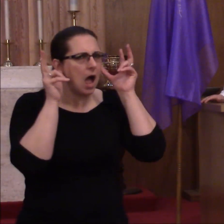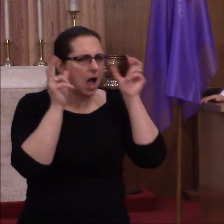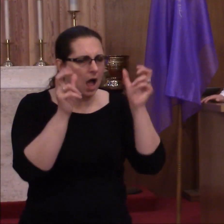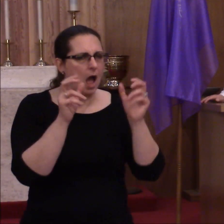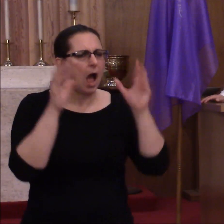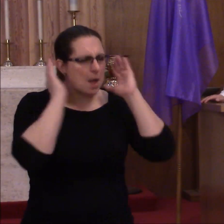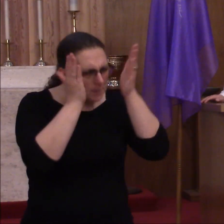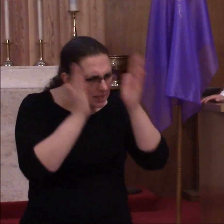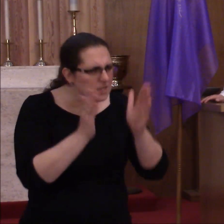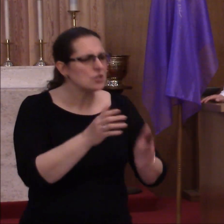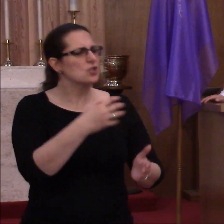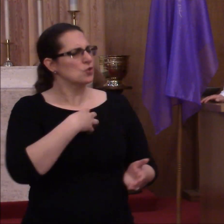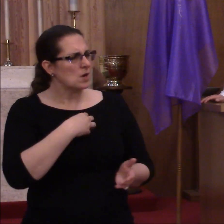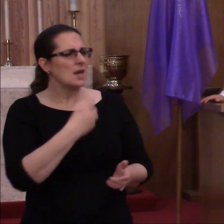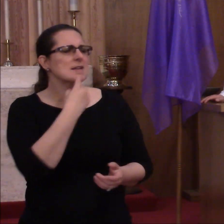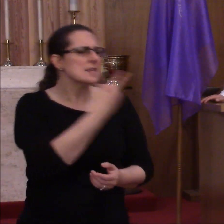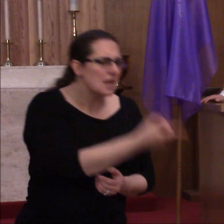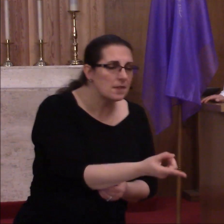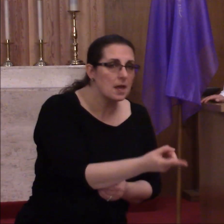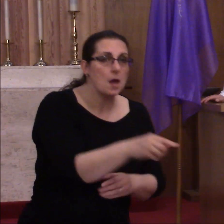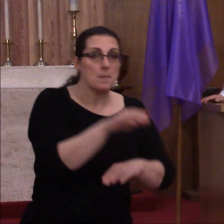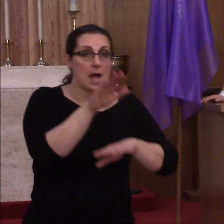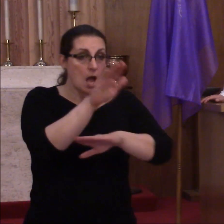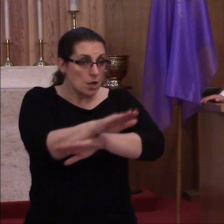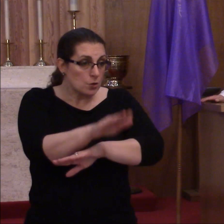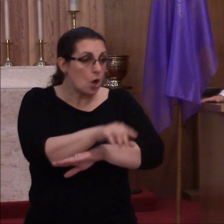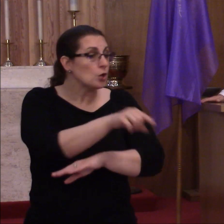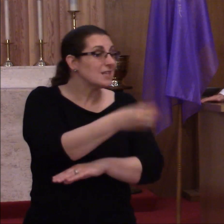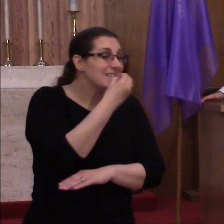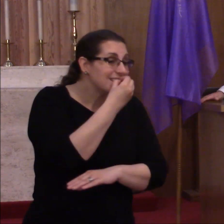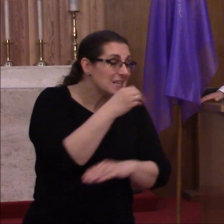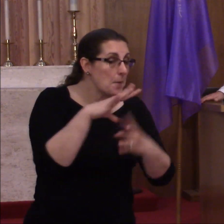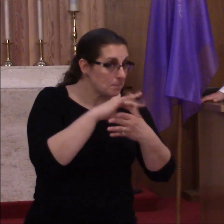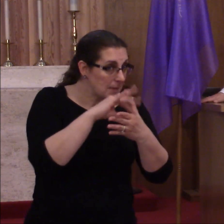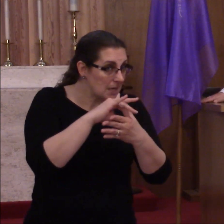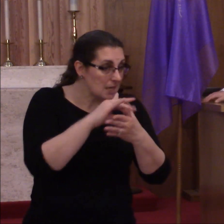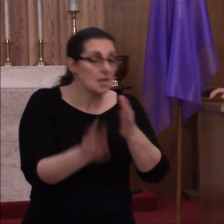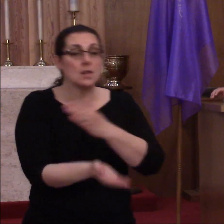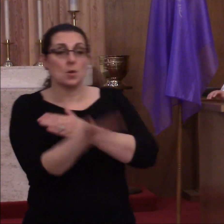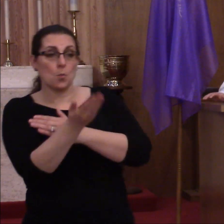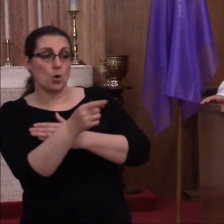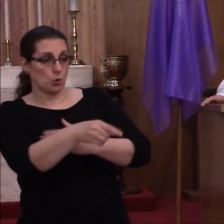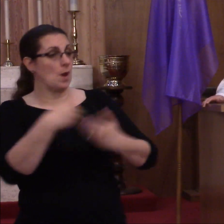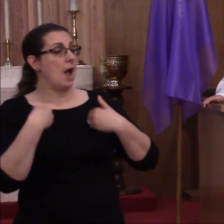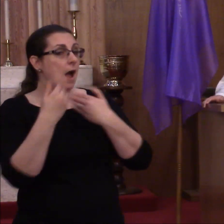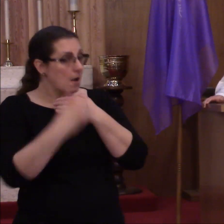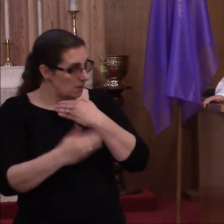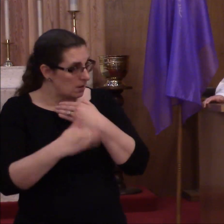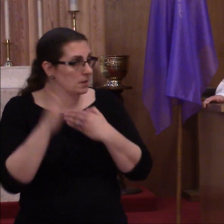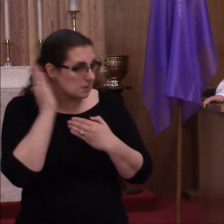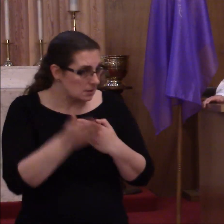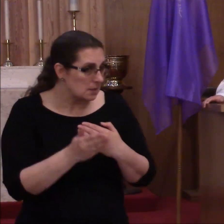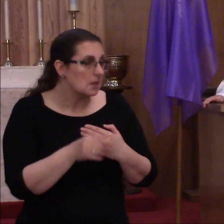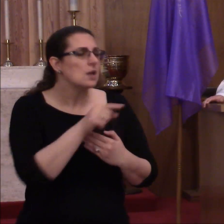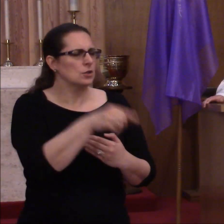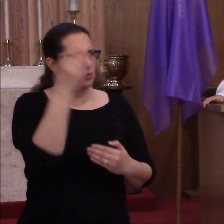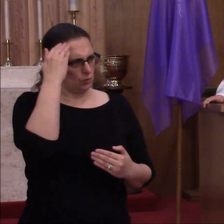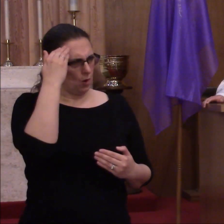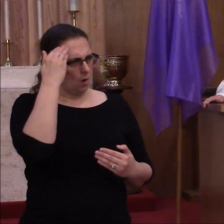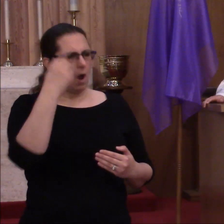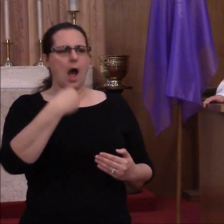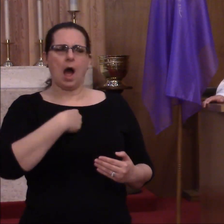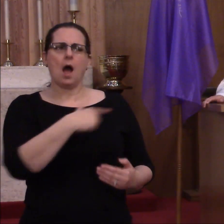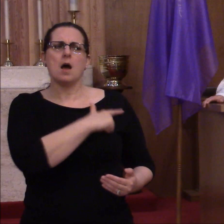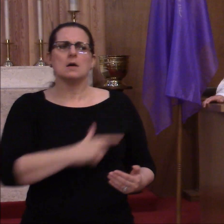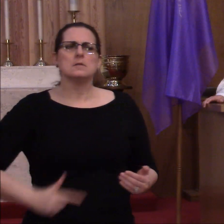say to them, At twilight you shall eat meat, and in the morning it shall be filled with bread. Then you shall know that I